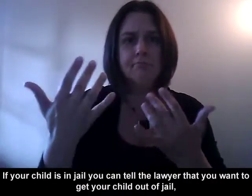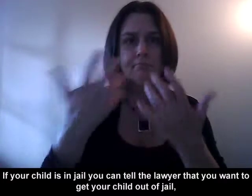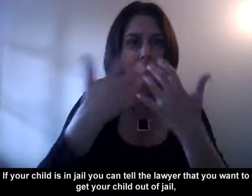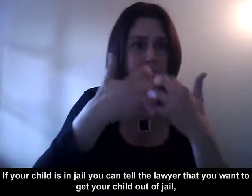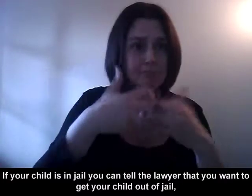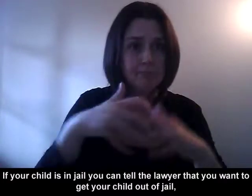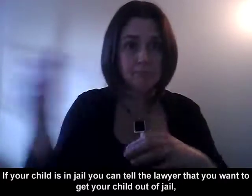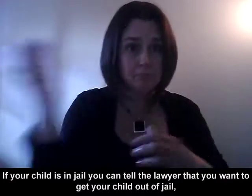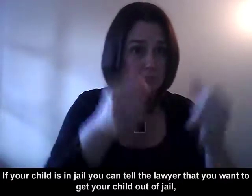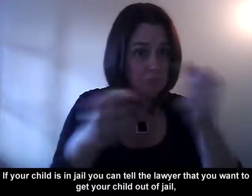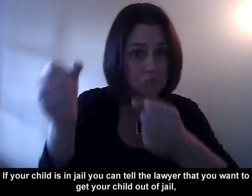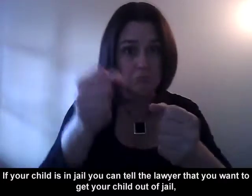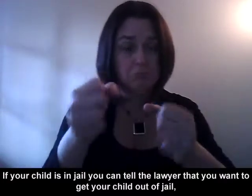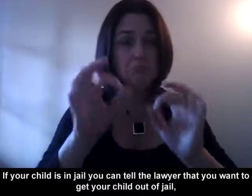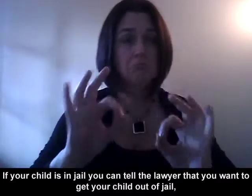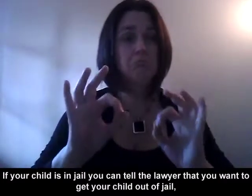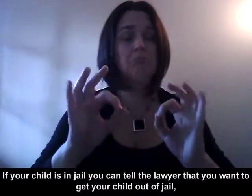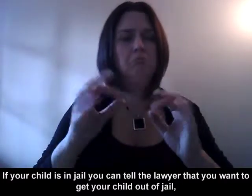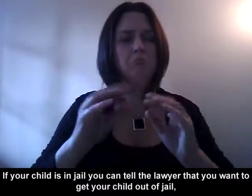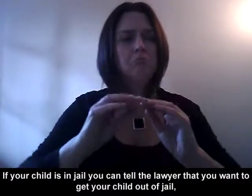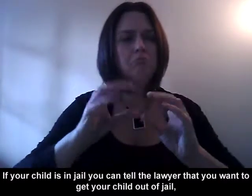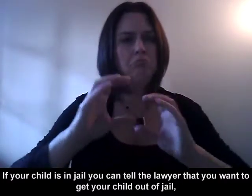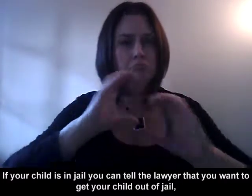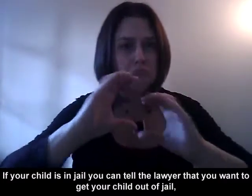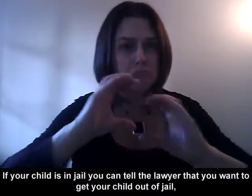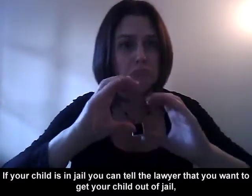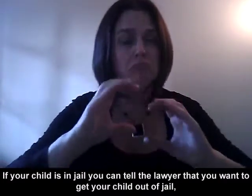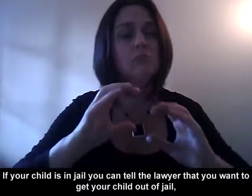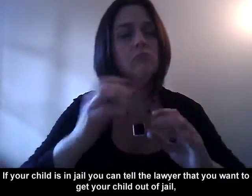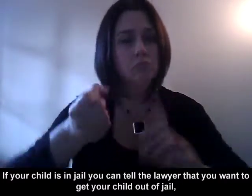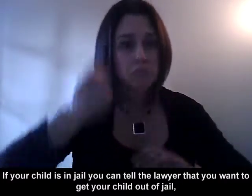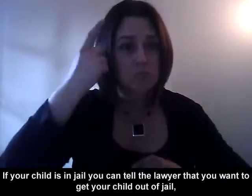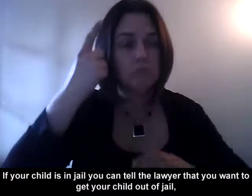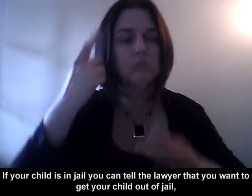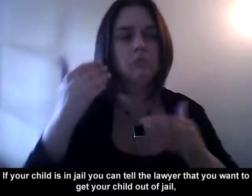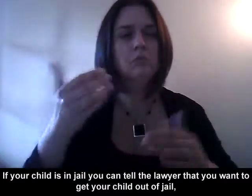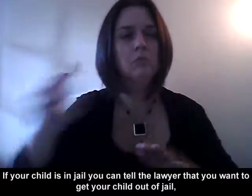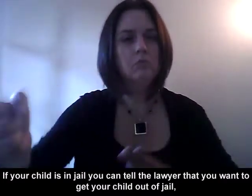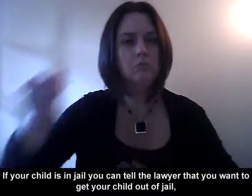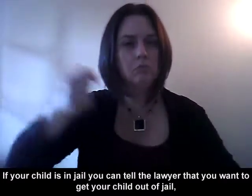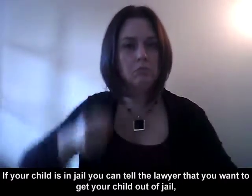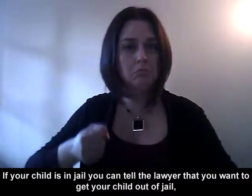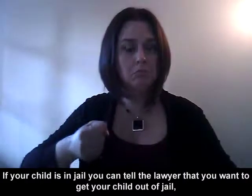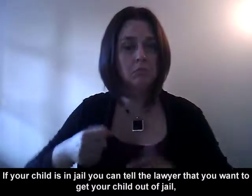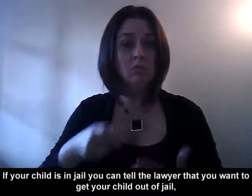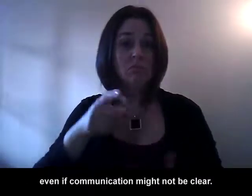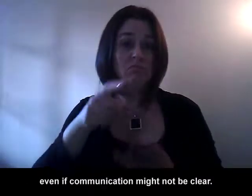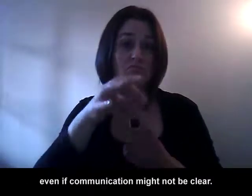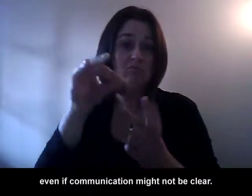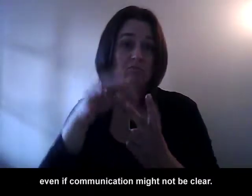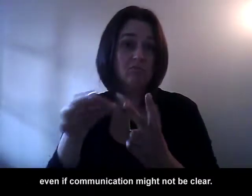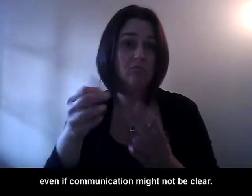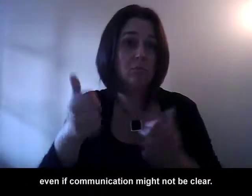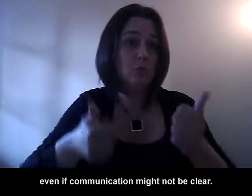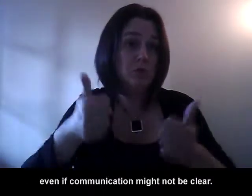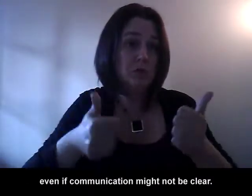If your child is in jail, you can tell the lawyer that you want to get your child out of jail even if